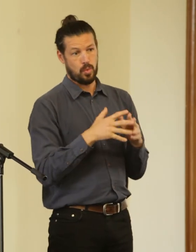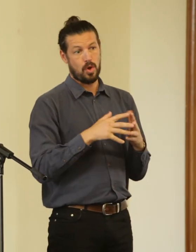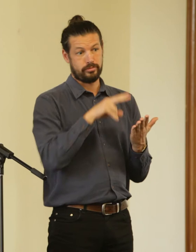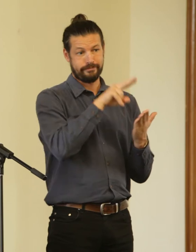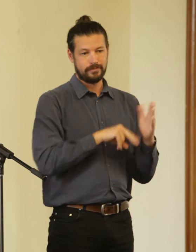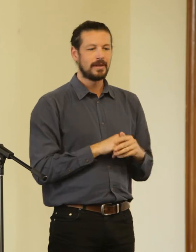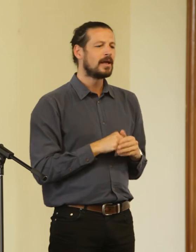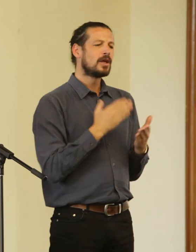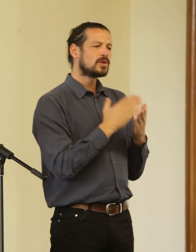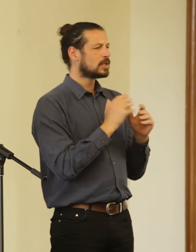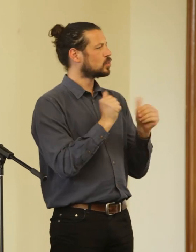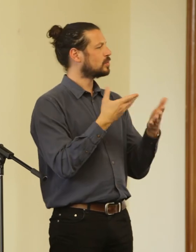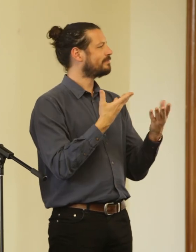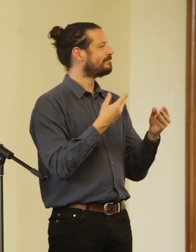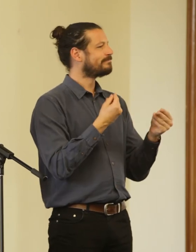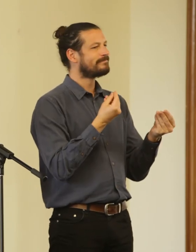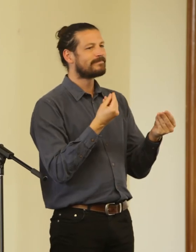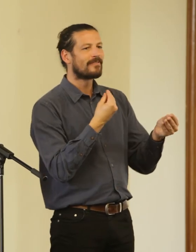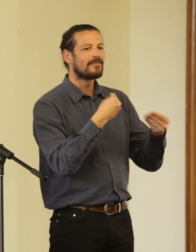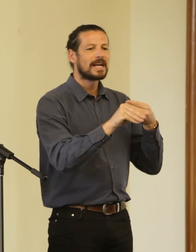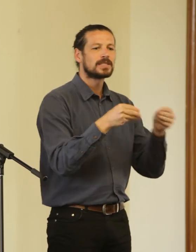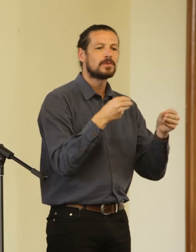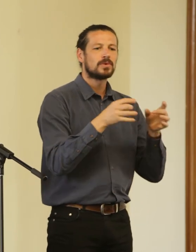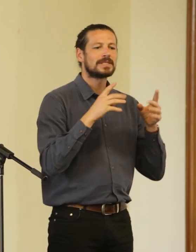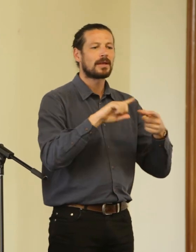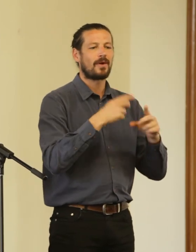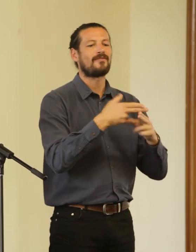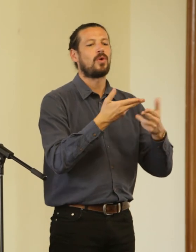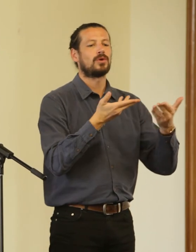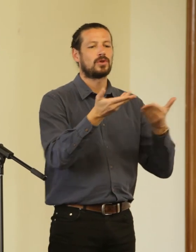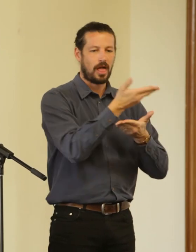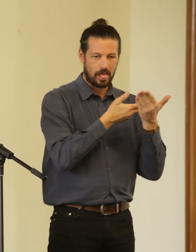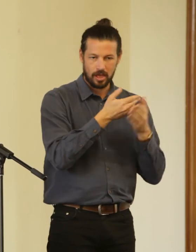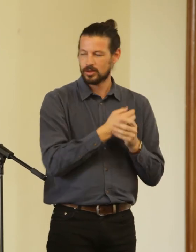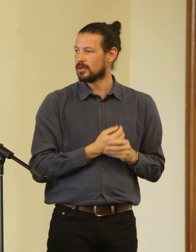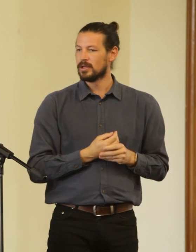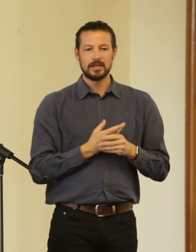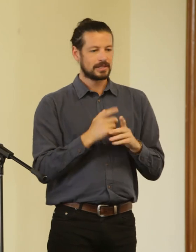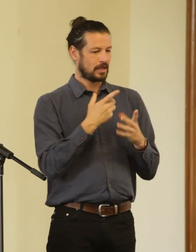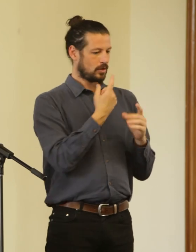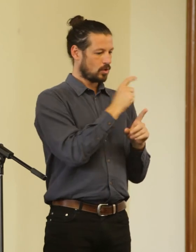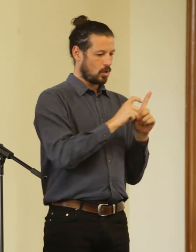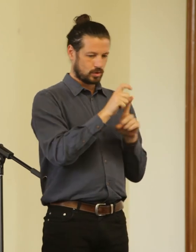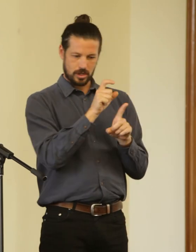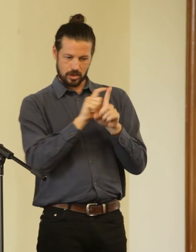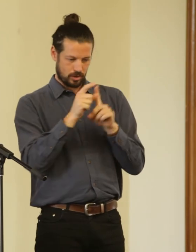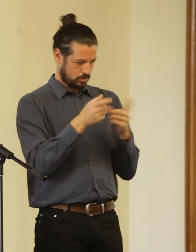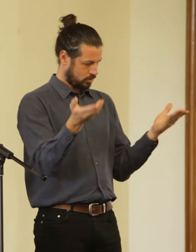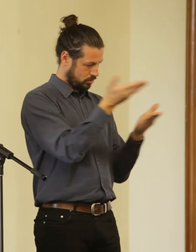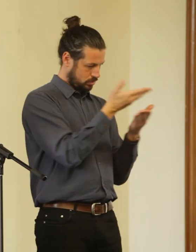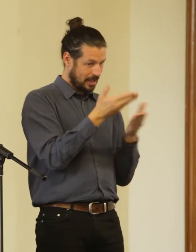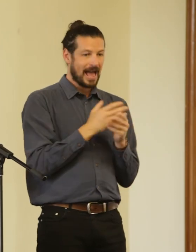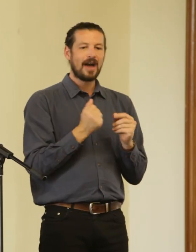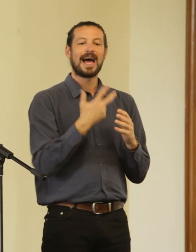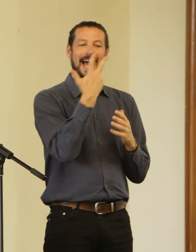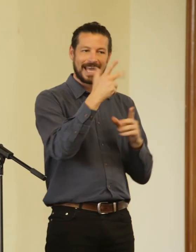flexible starting point for dialogue, a culturally safe point of entry for cross-cultural exchange that articulates eight culture ways of